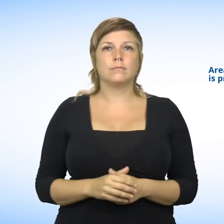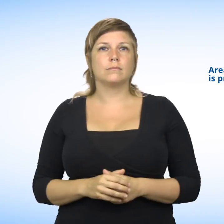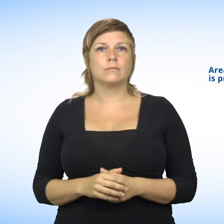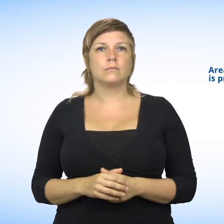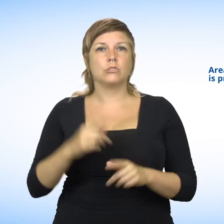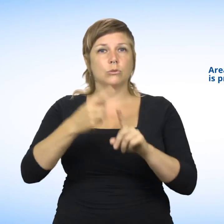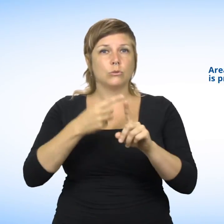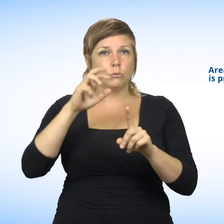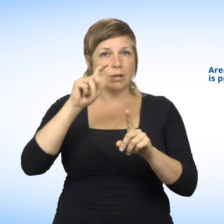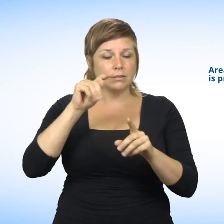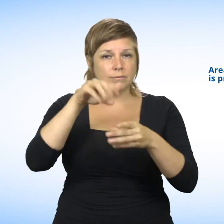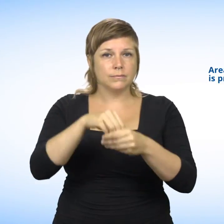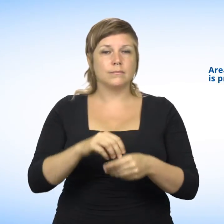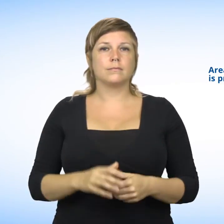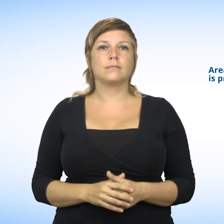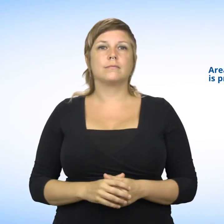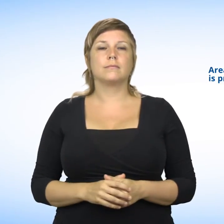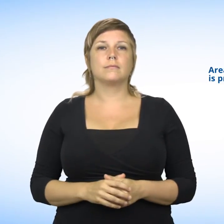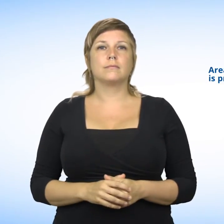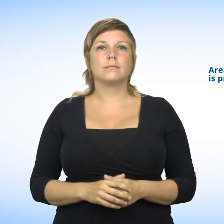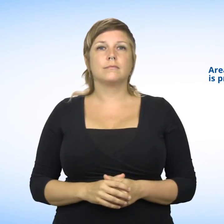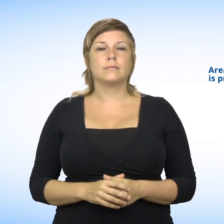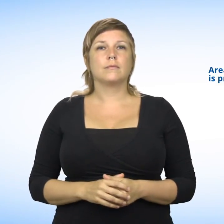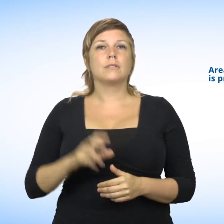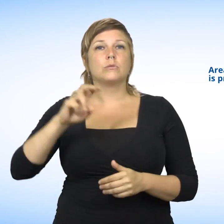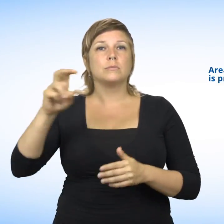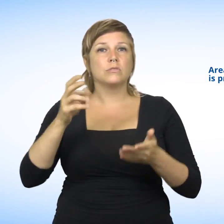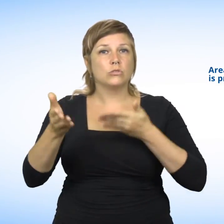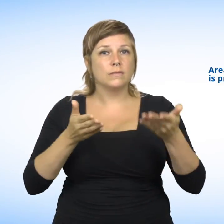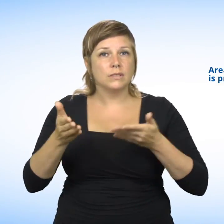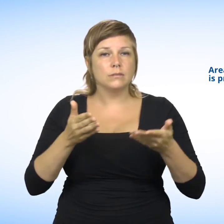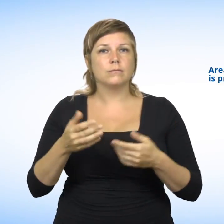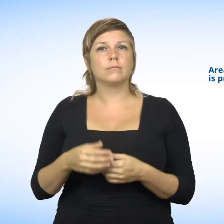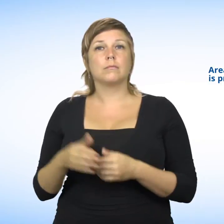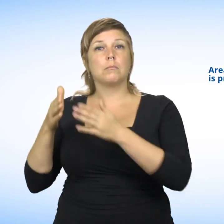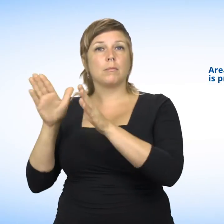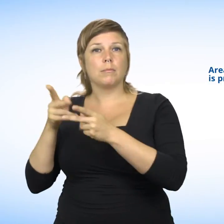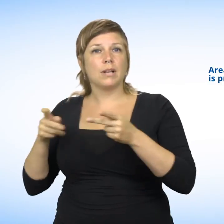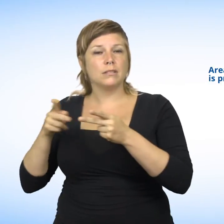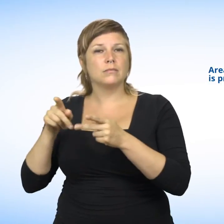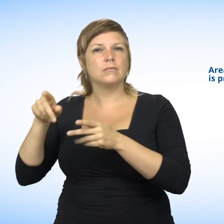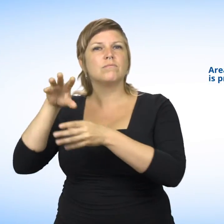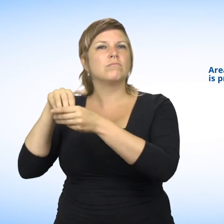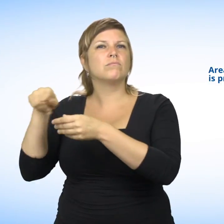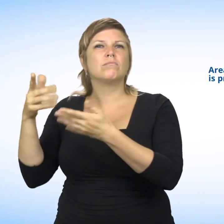Employment Housing Public services Public transport